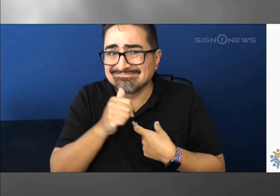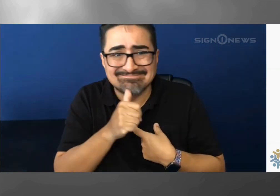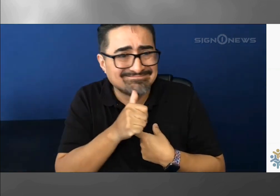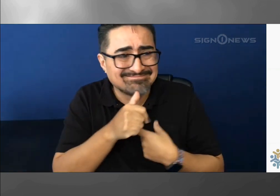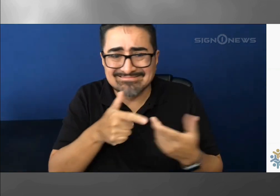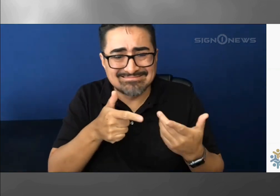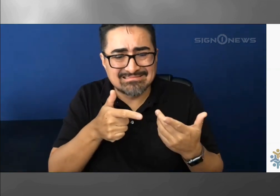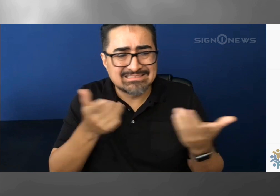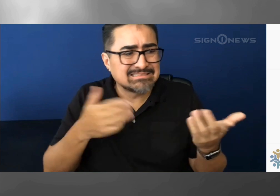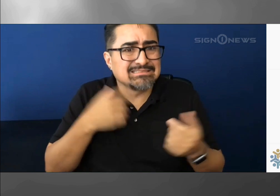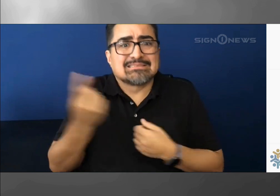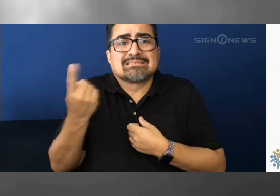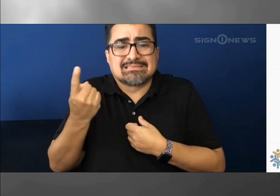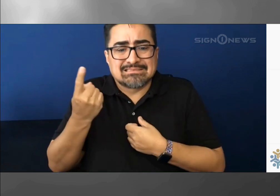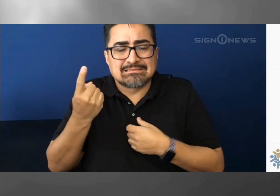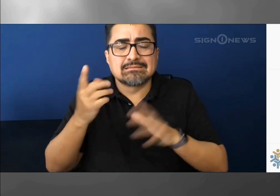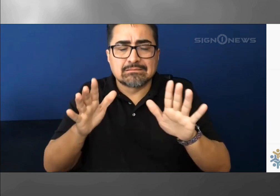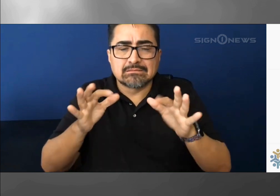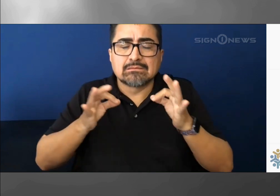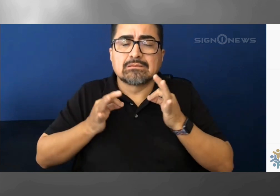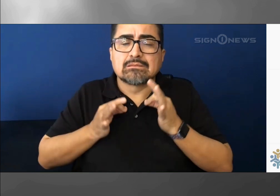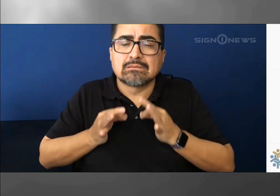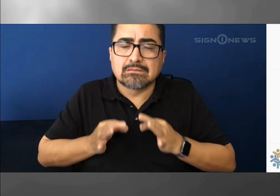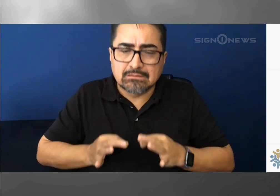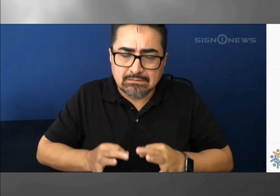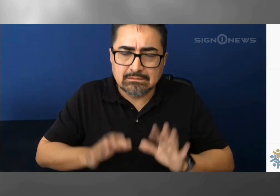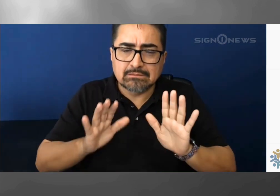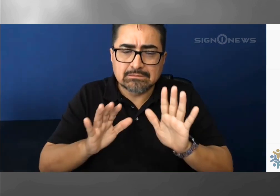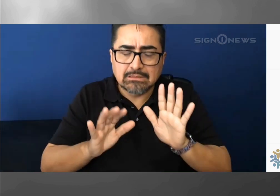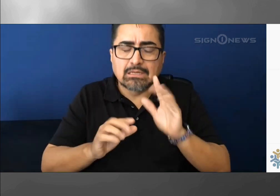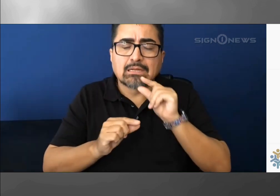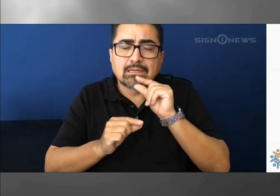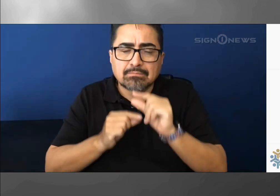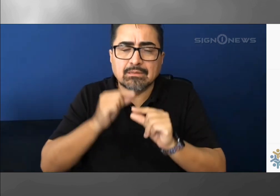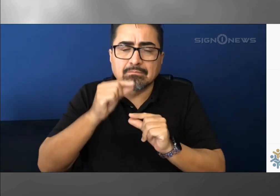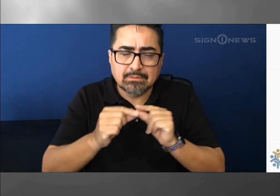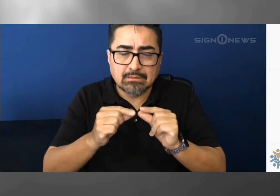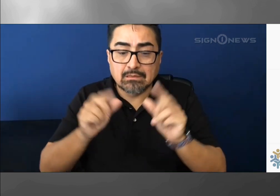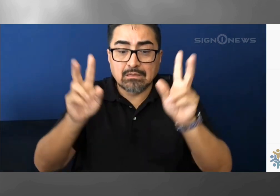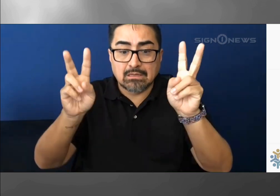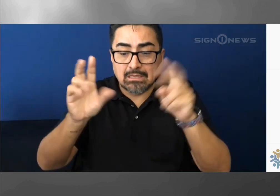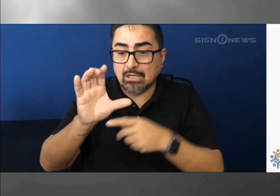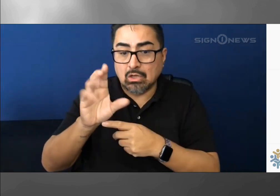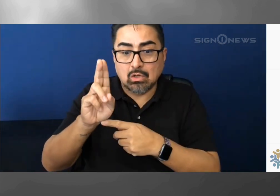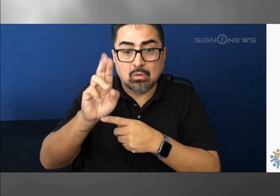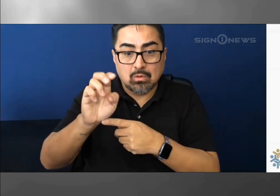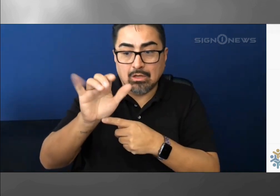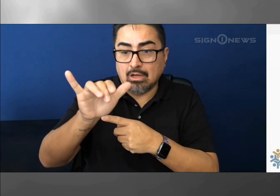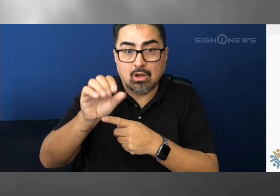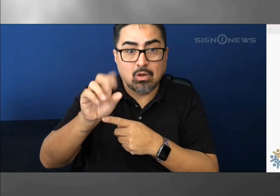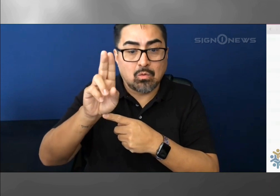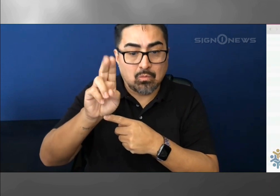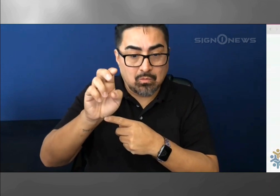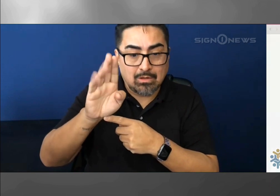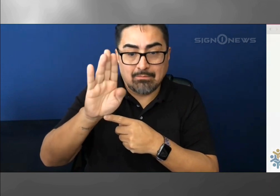see a notification about why there is an issue. Often this is due to a missing signature